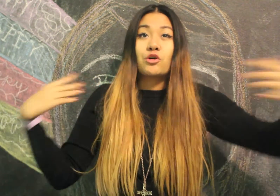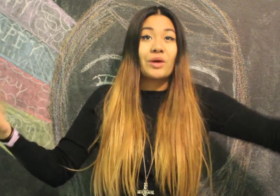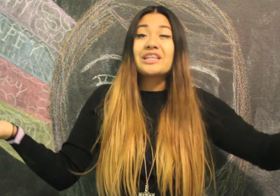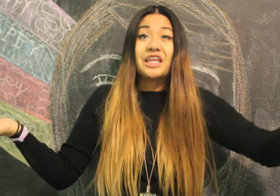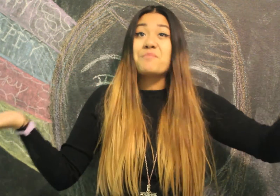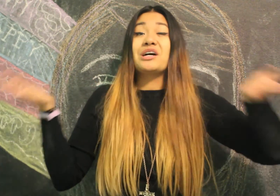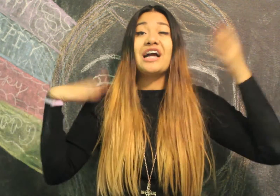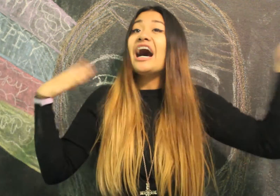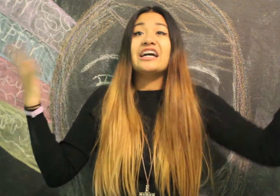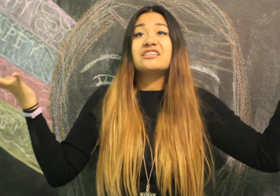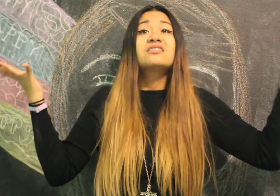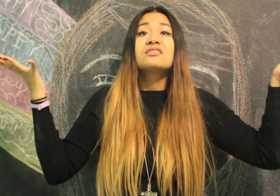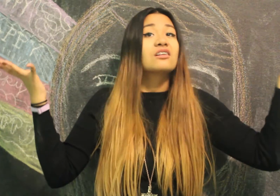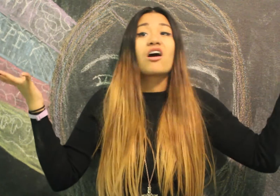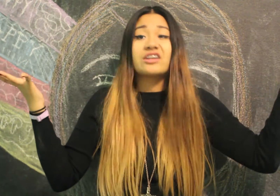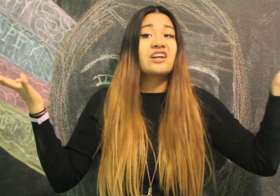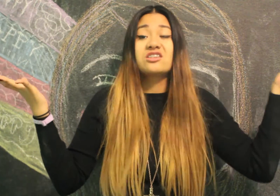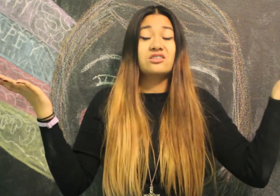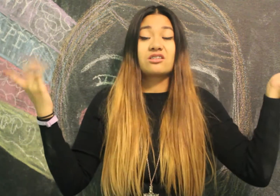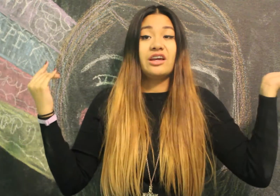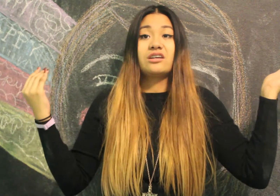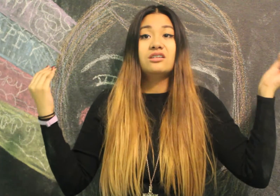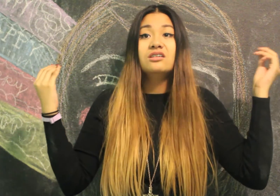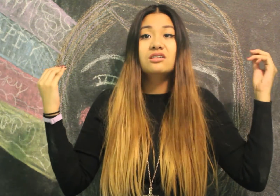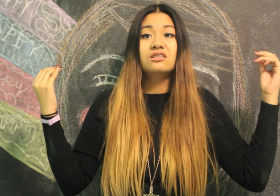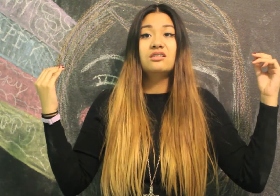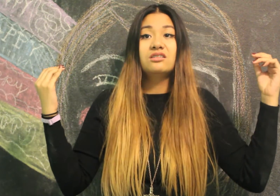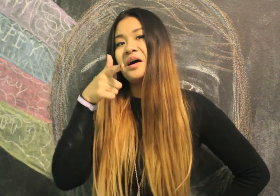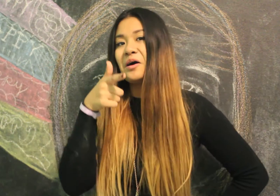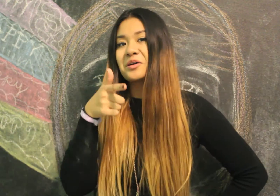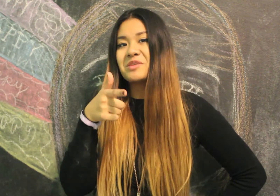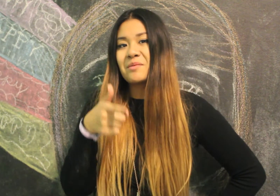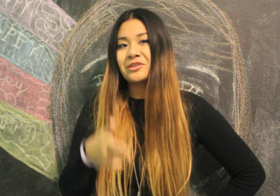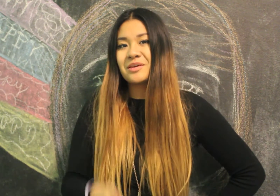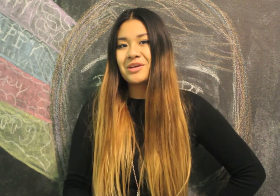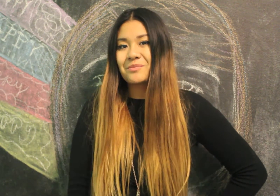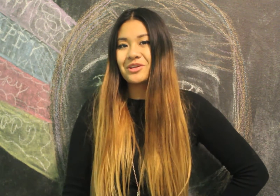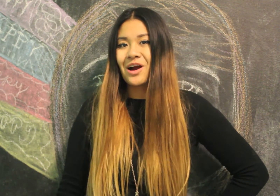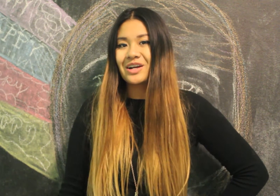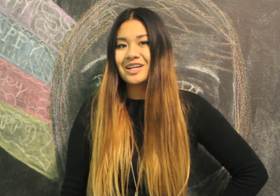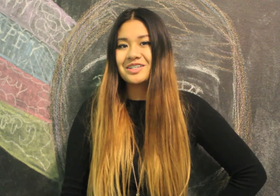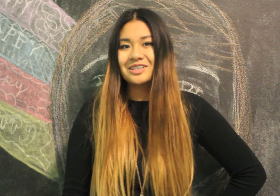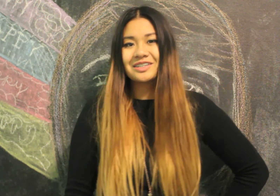great thing But guys the Kardashians are like Hook me up with keeping up with the Kardashians